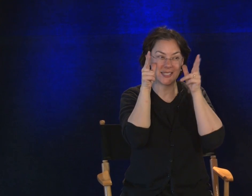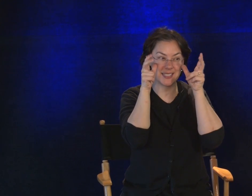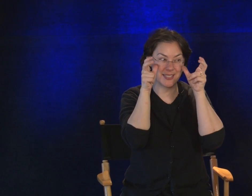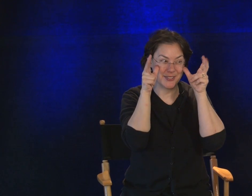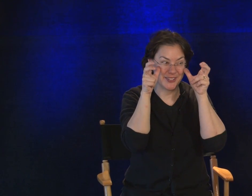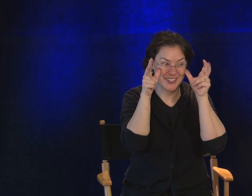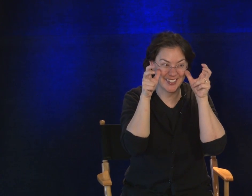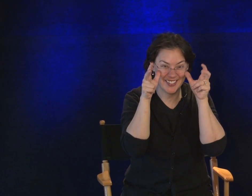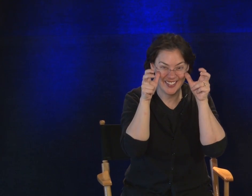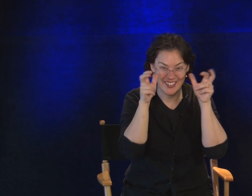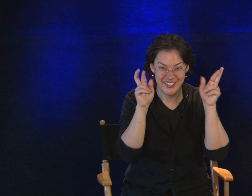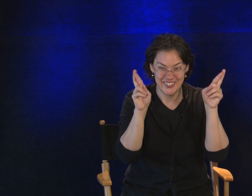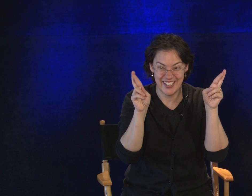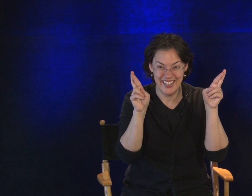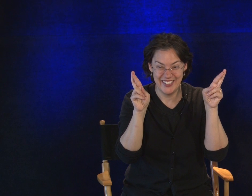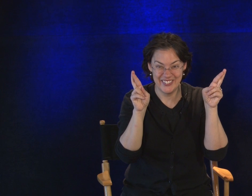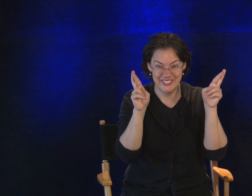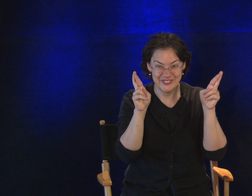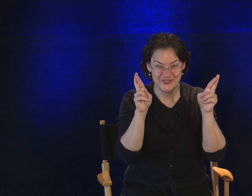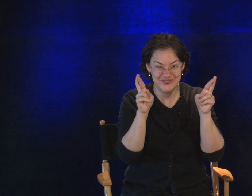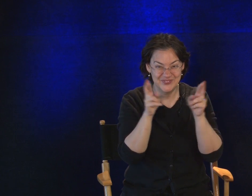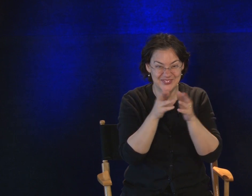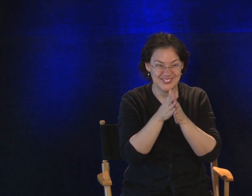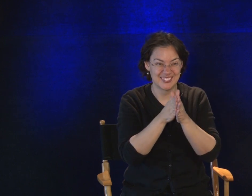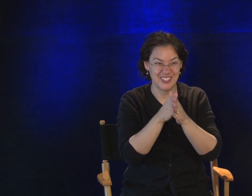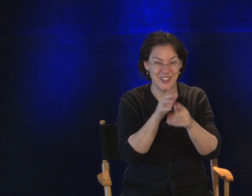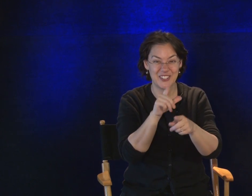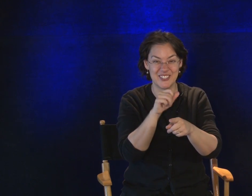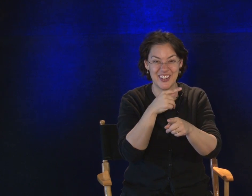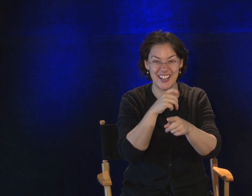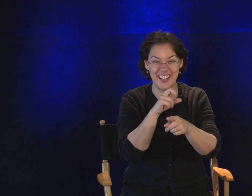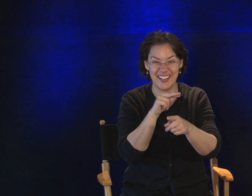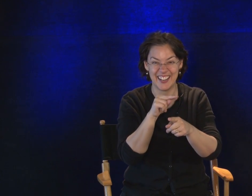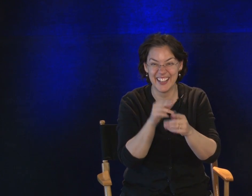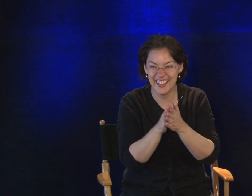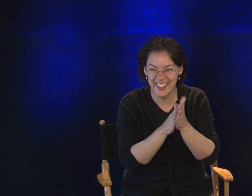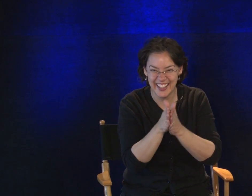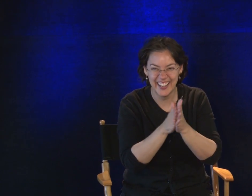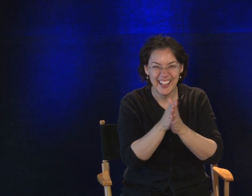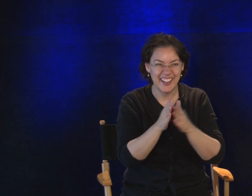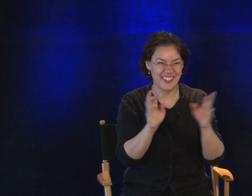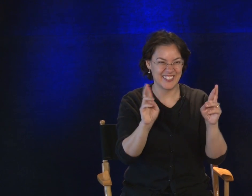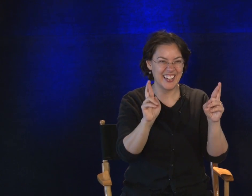listener. Ready? Logan's ready. Y'all ready?